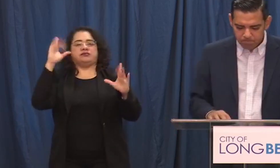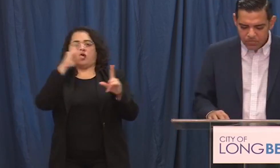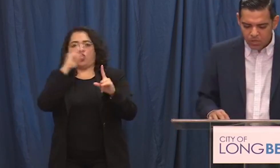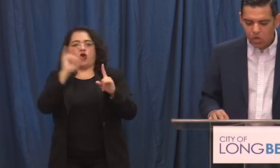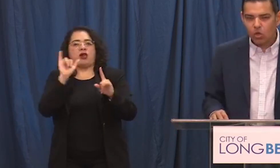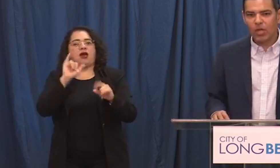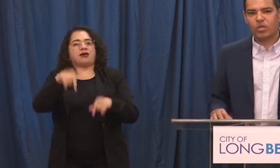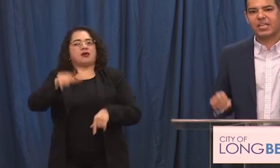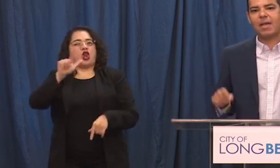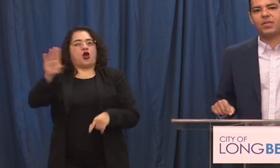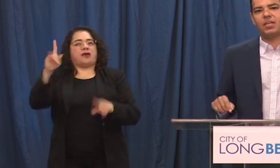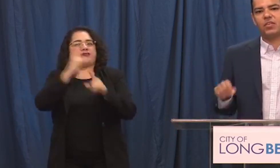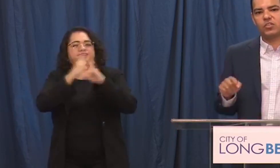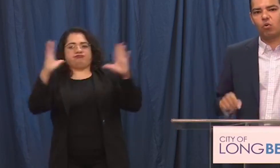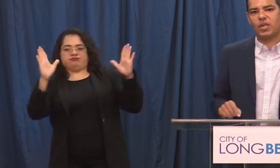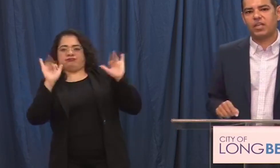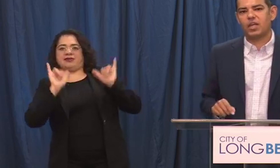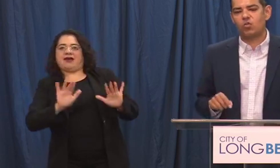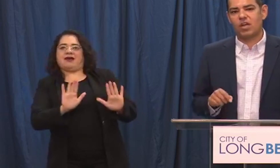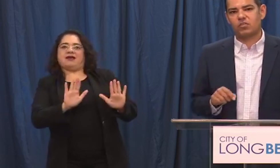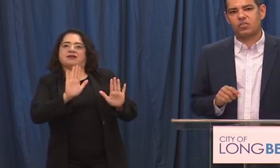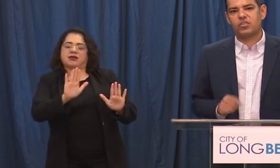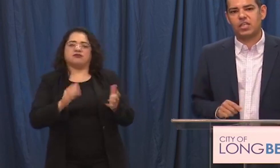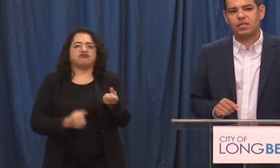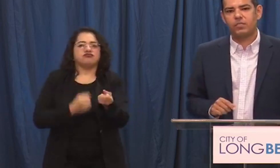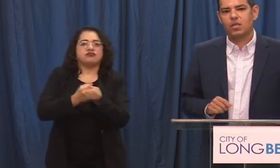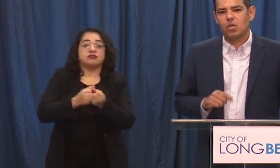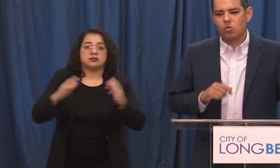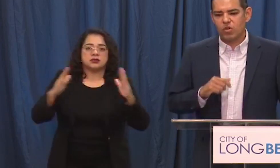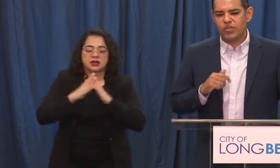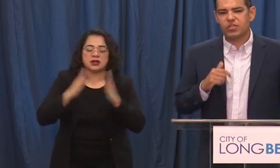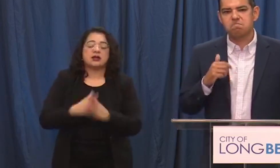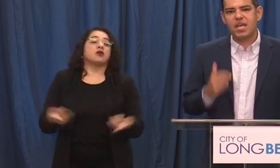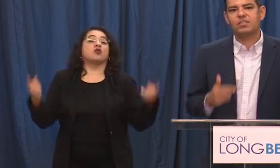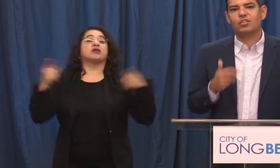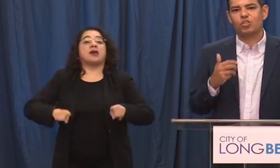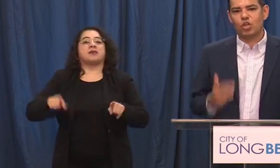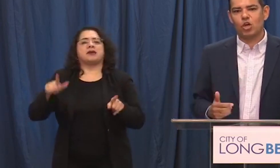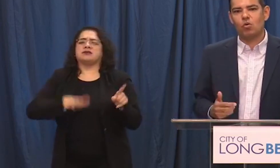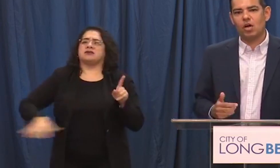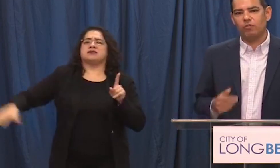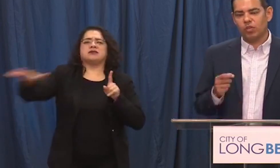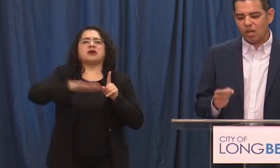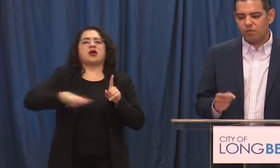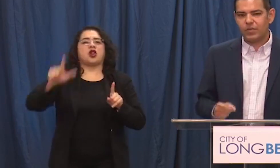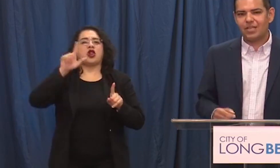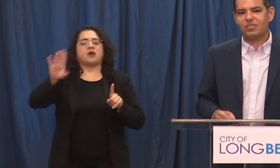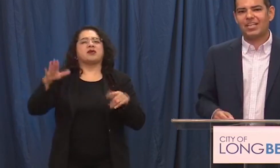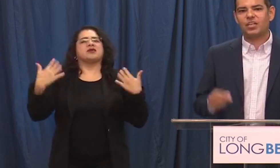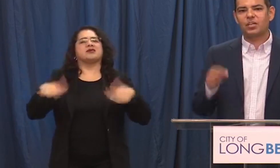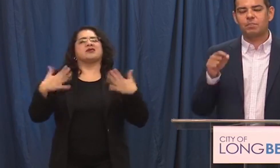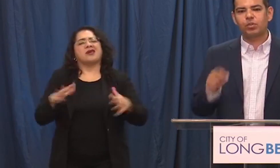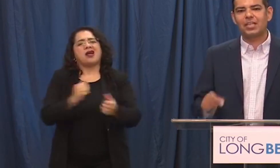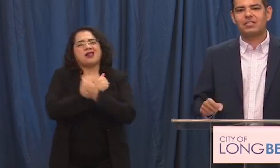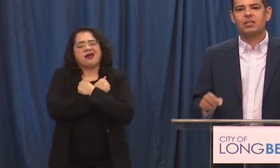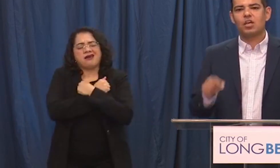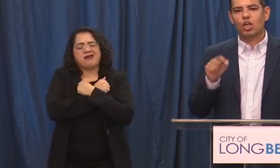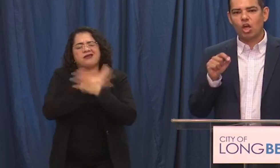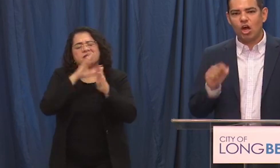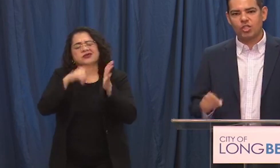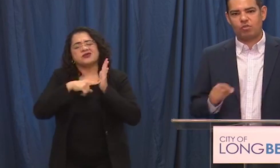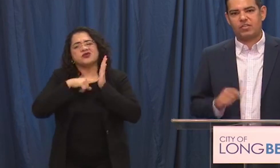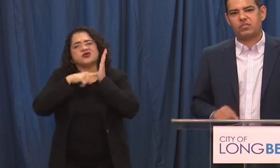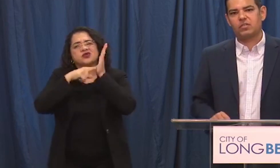and what is happening this morning across our city with this amazing show of love is in complete